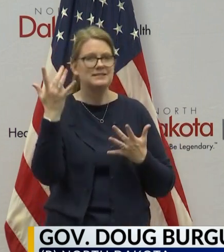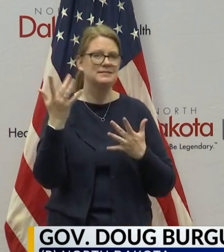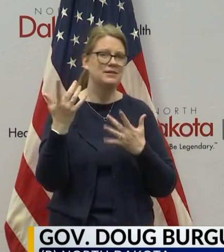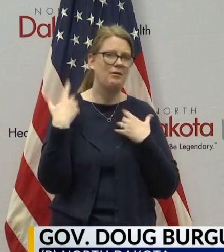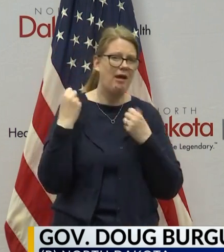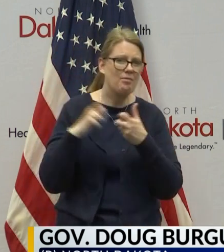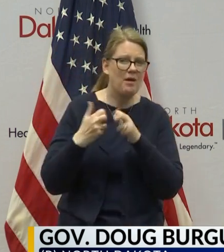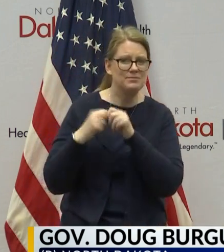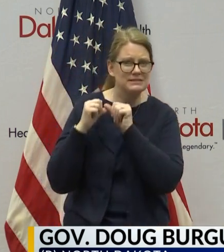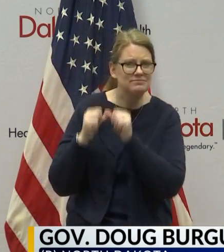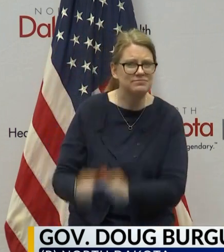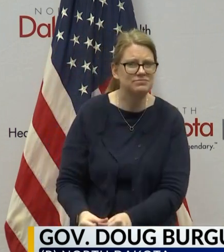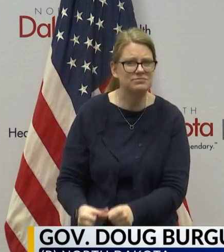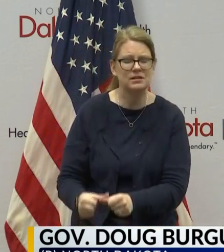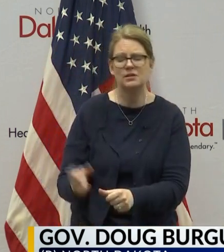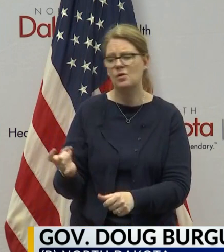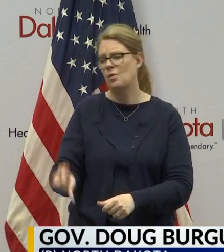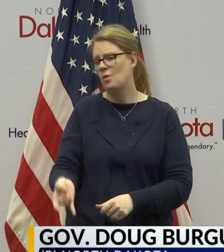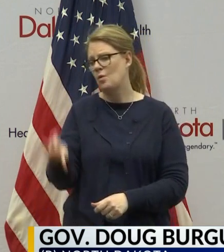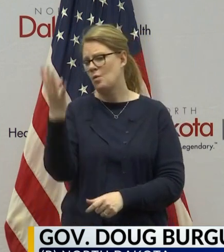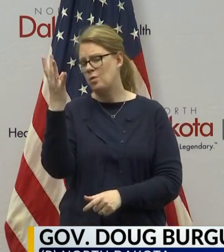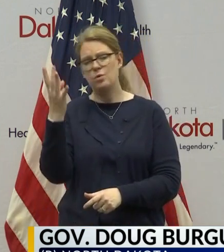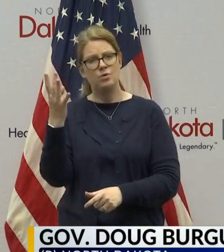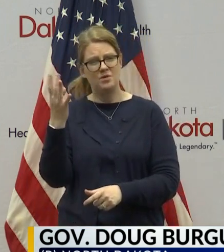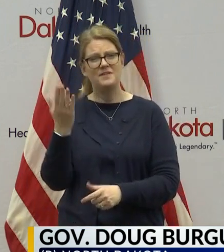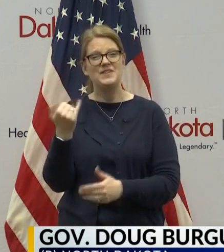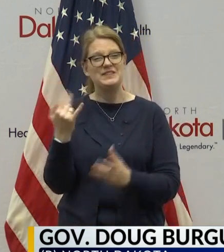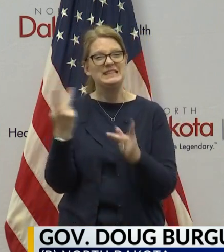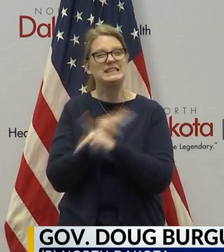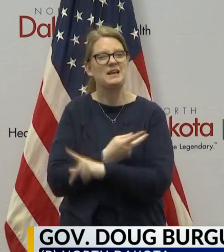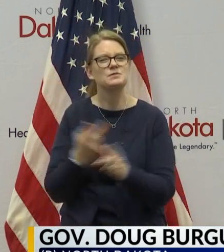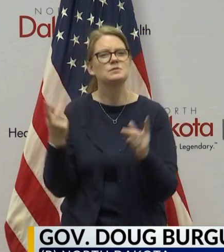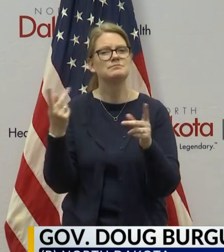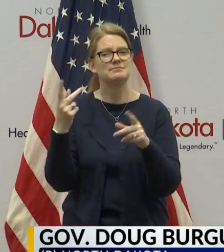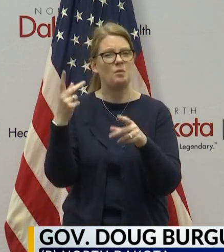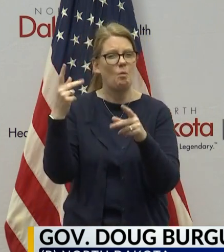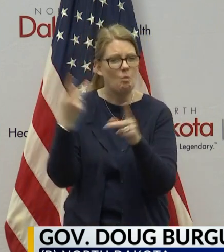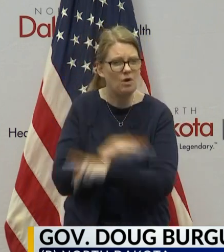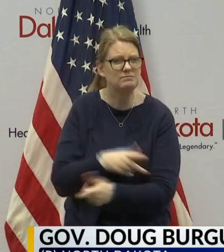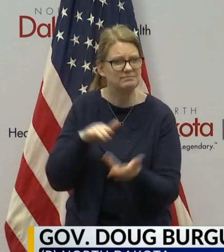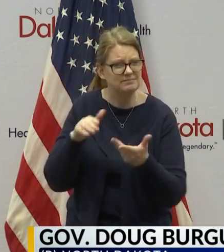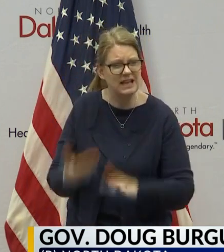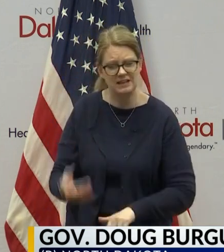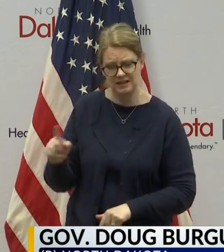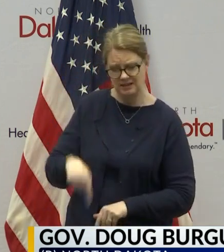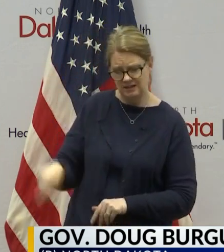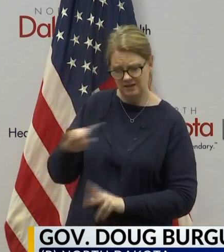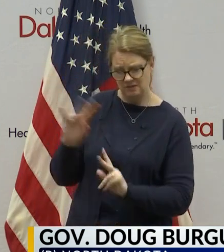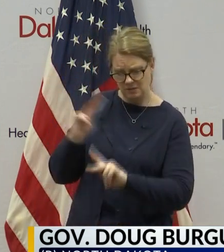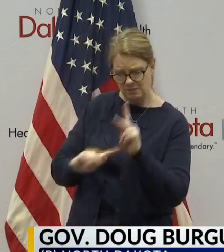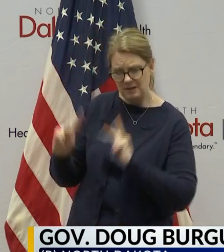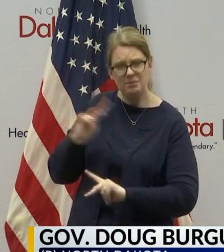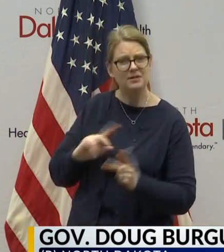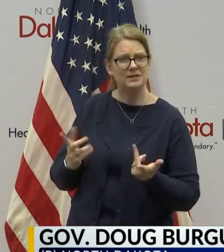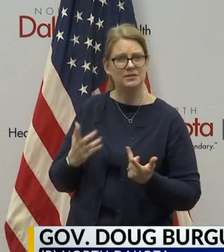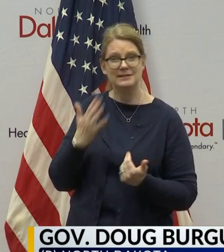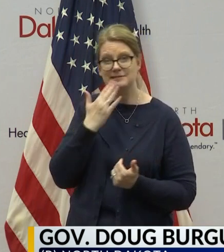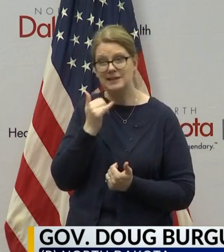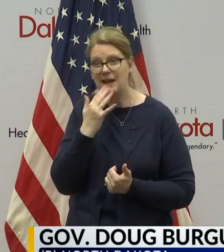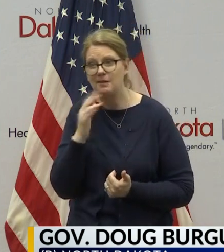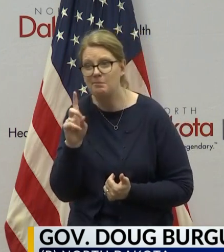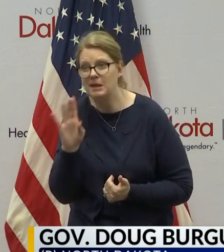not the flu. This is 15 times more deadly for people with underlying health conditions, which include diabetes,